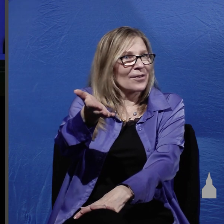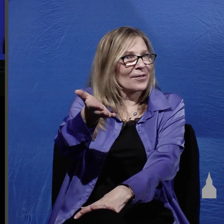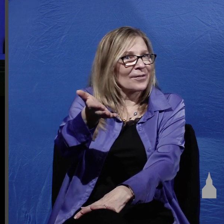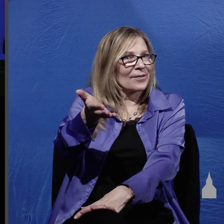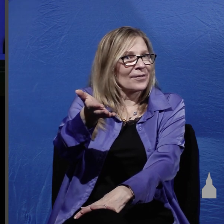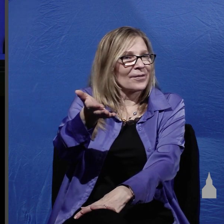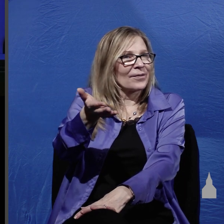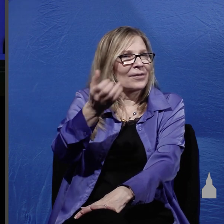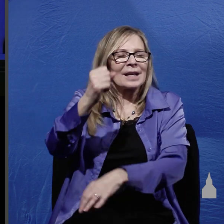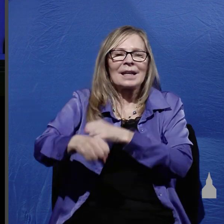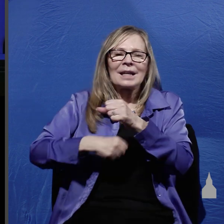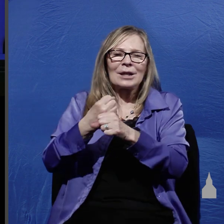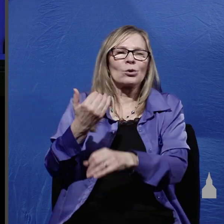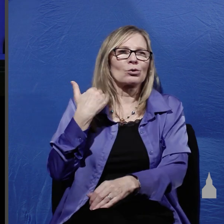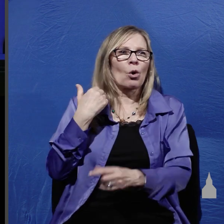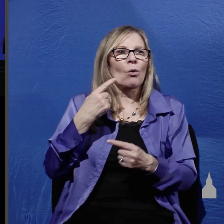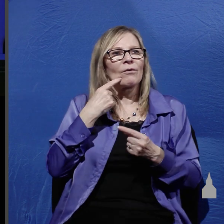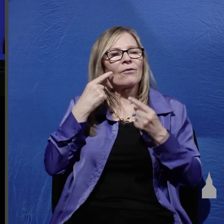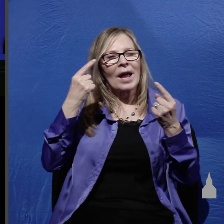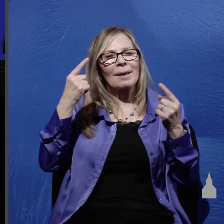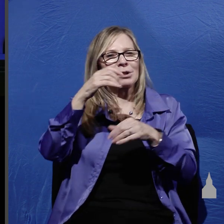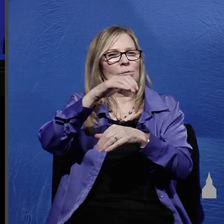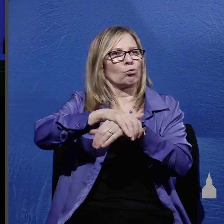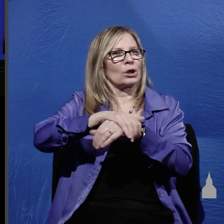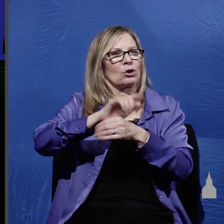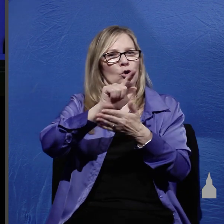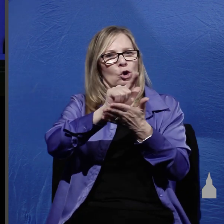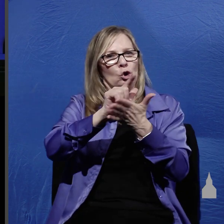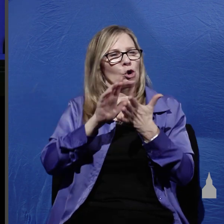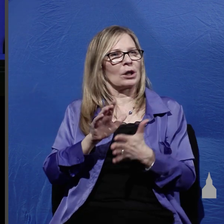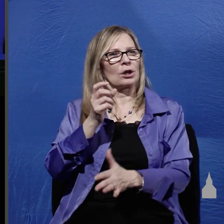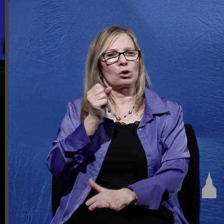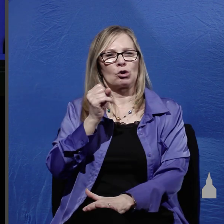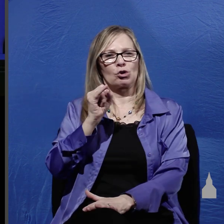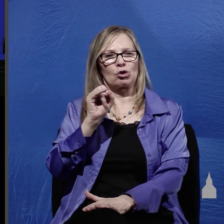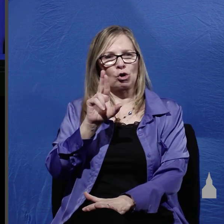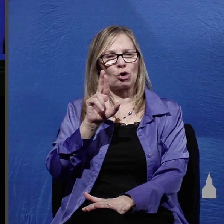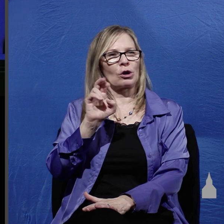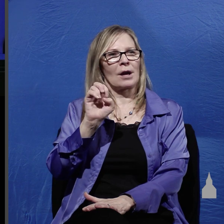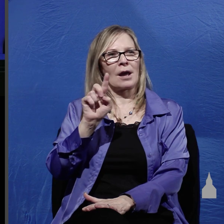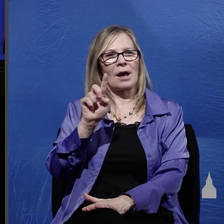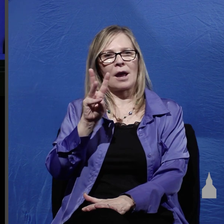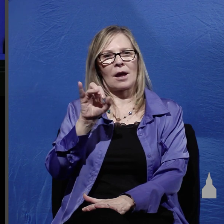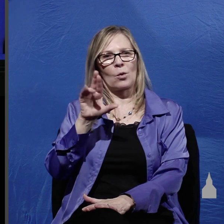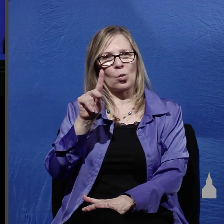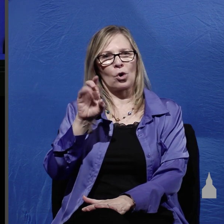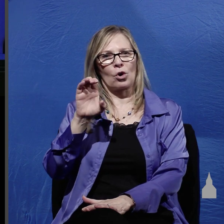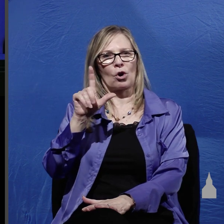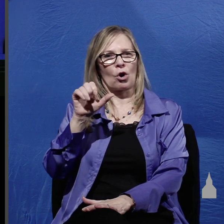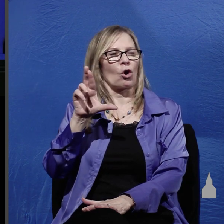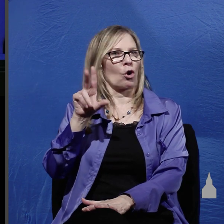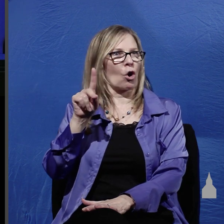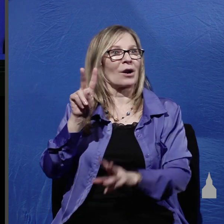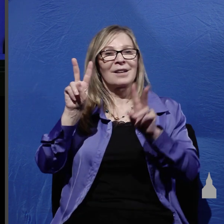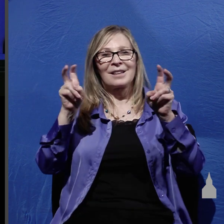years ago noted British attorney Sir Edward Clark said this about the evidence for Christ's resurrection it is irrefutable